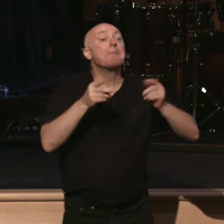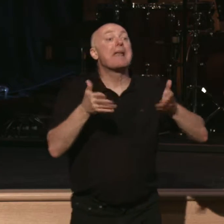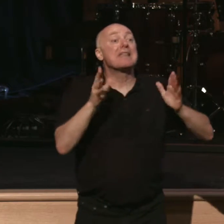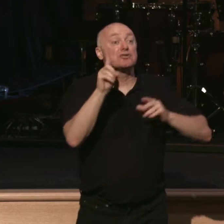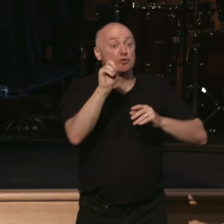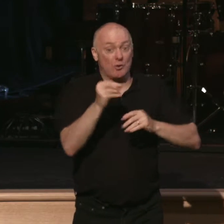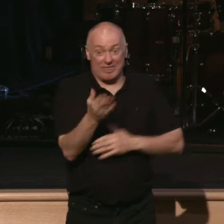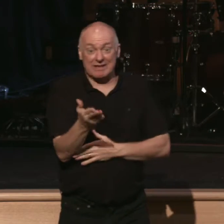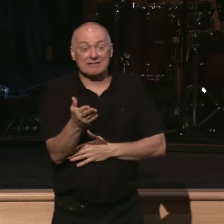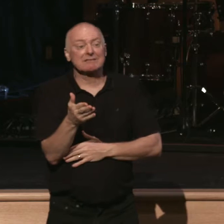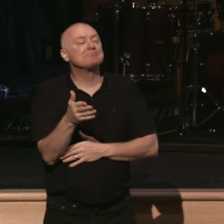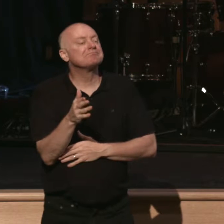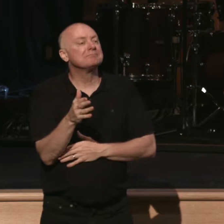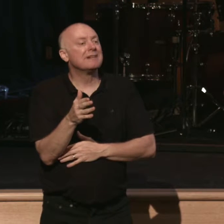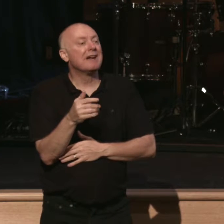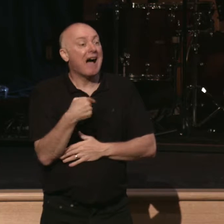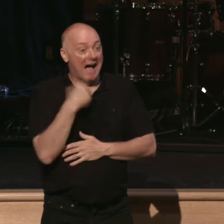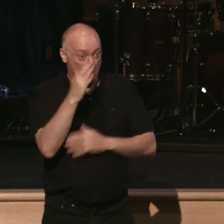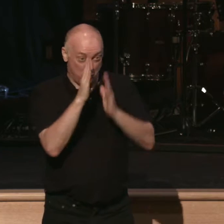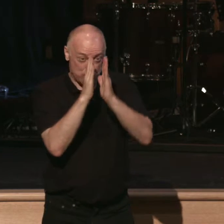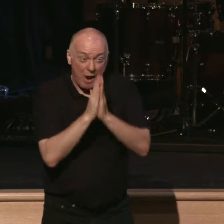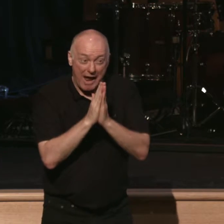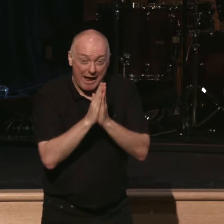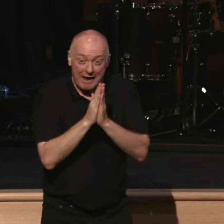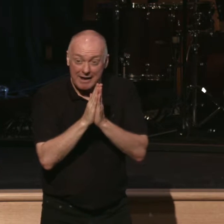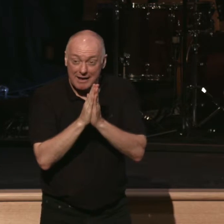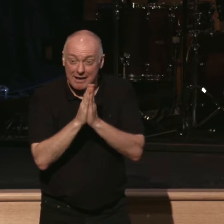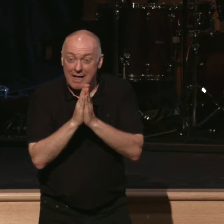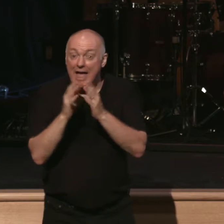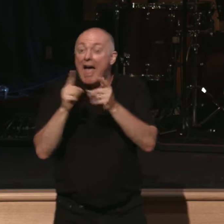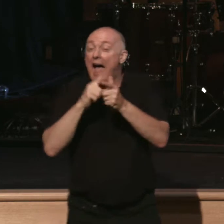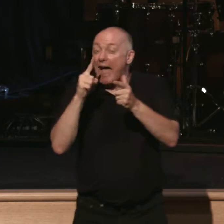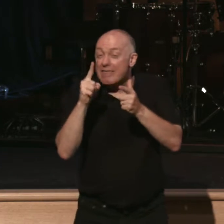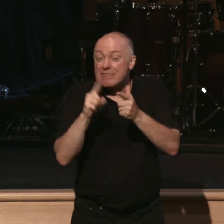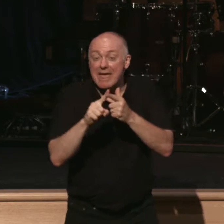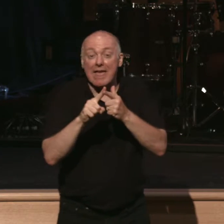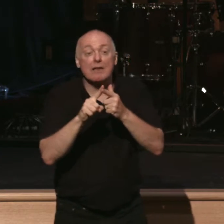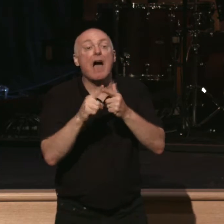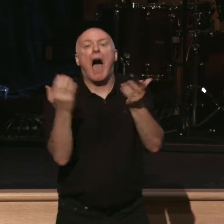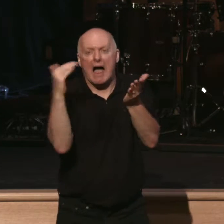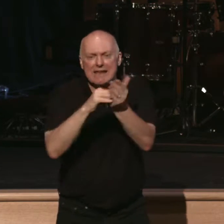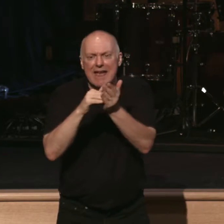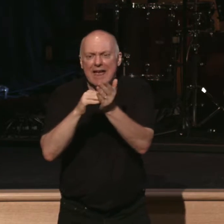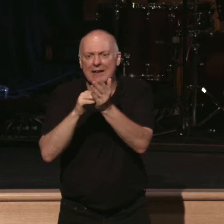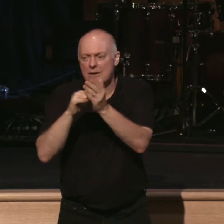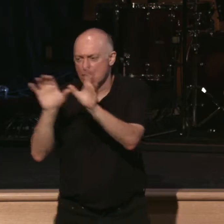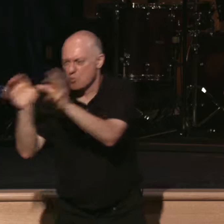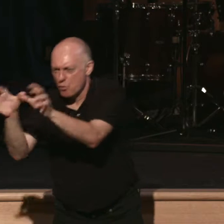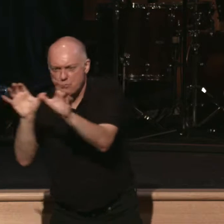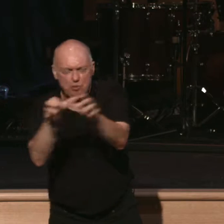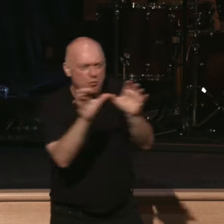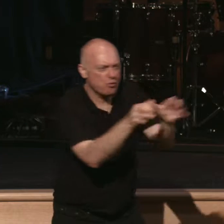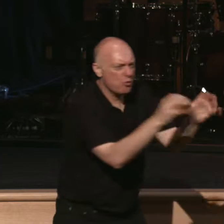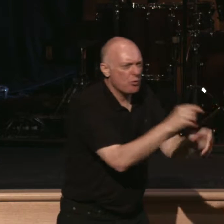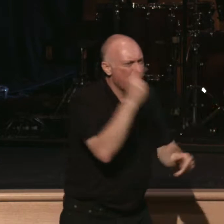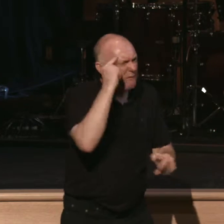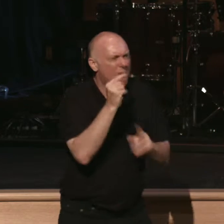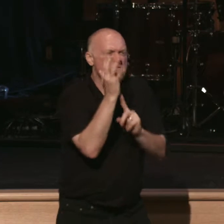this. Let's do this. I'm going to pray. I'm going to pray. And then if we can break back out into our groups for about five or ten minutes and